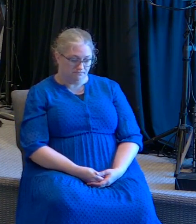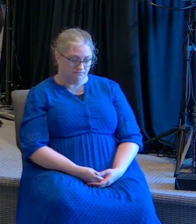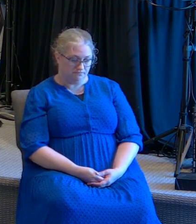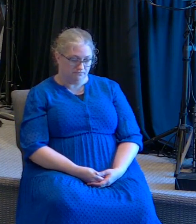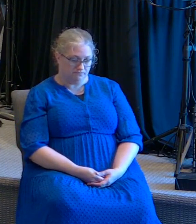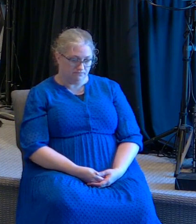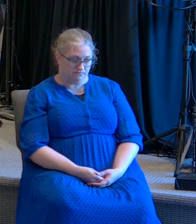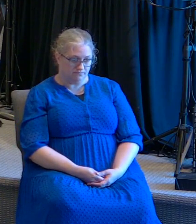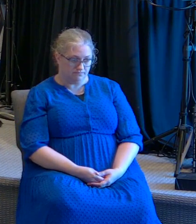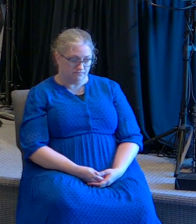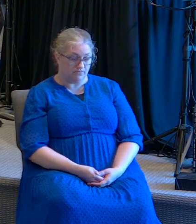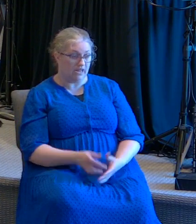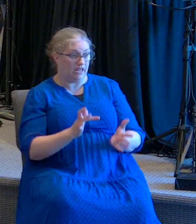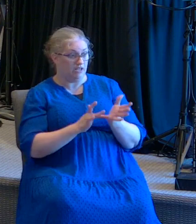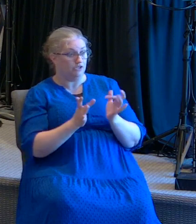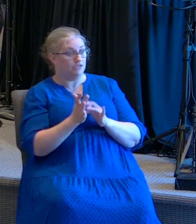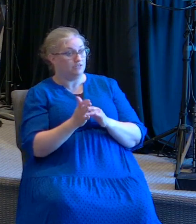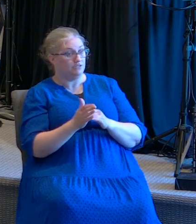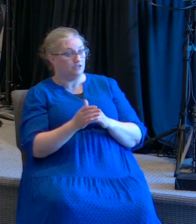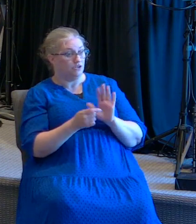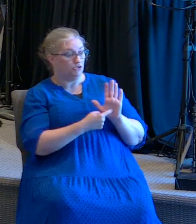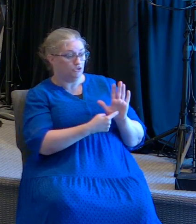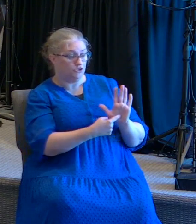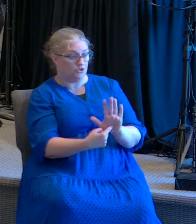so what Jesus showed him